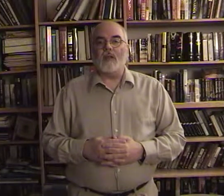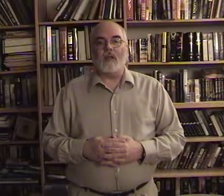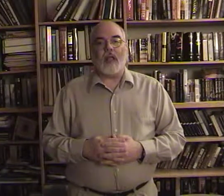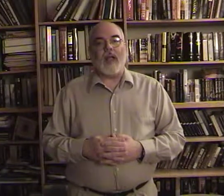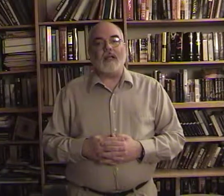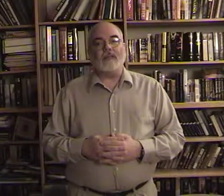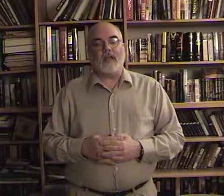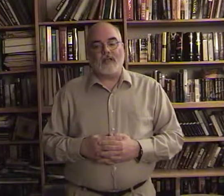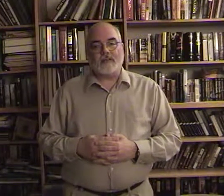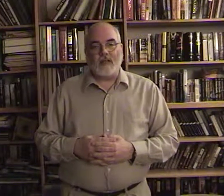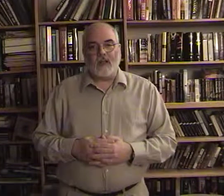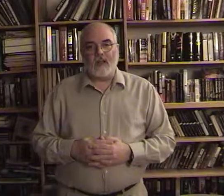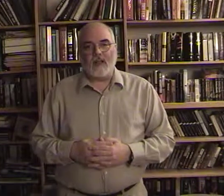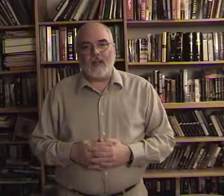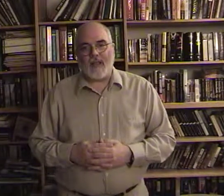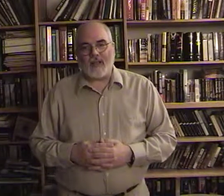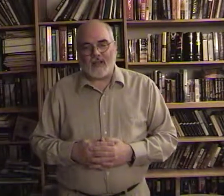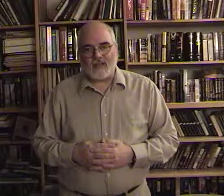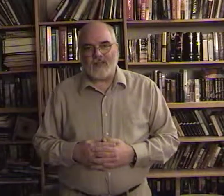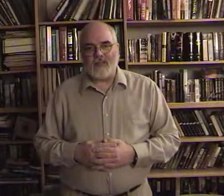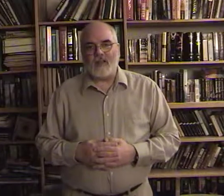as it is done at LTC.